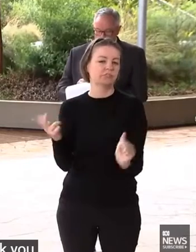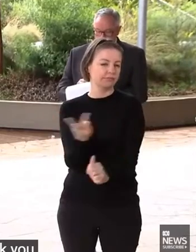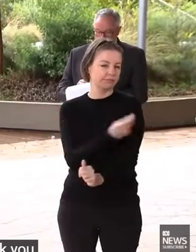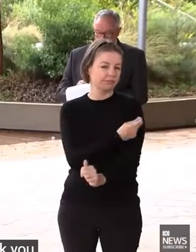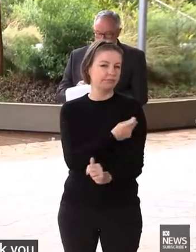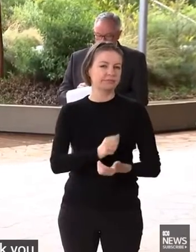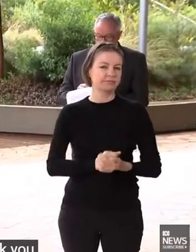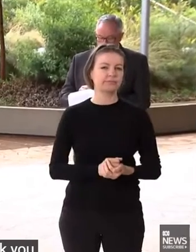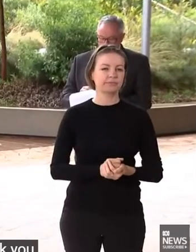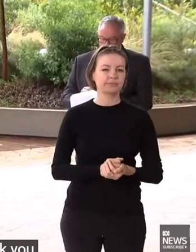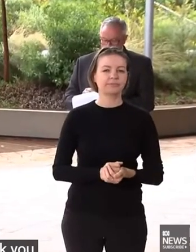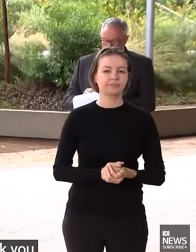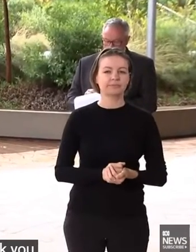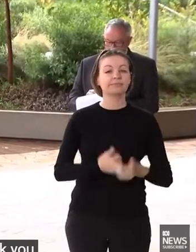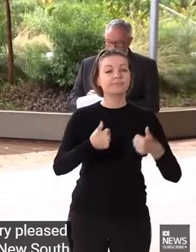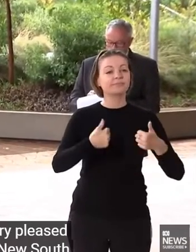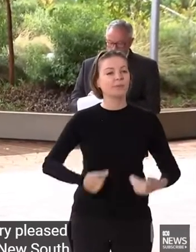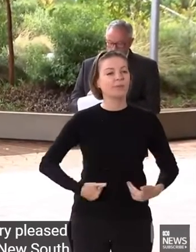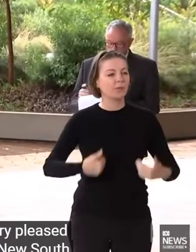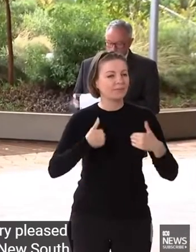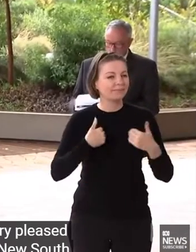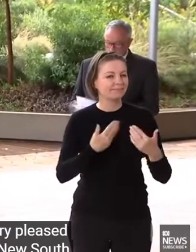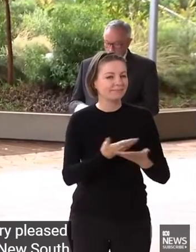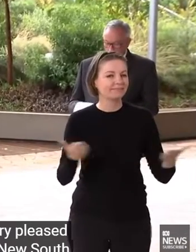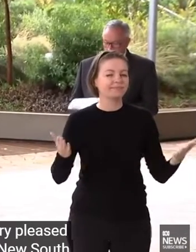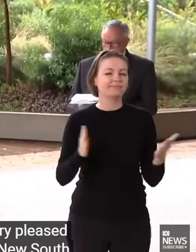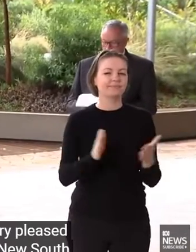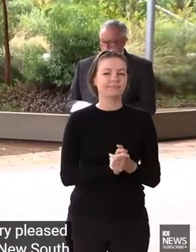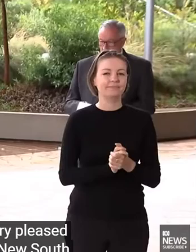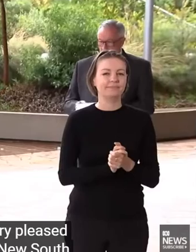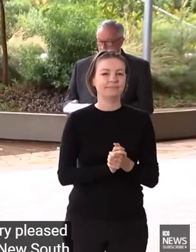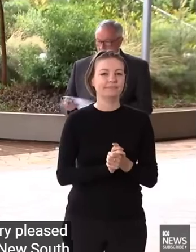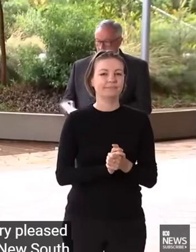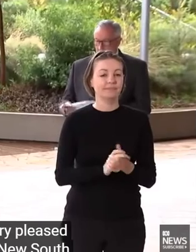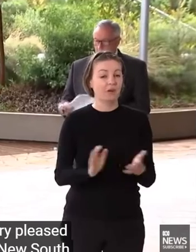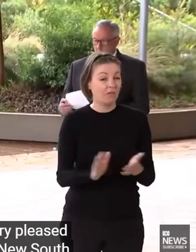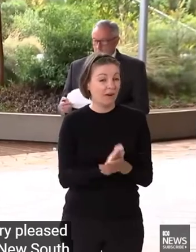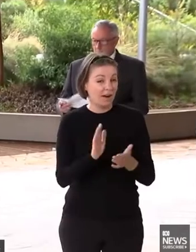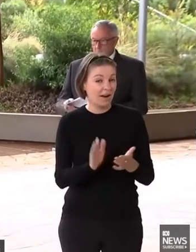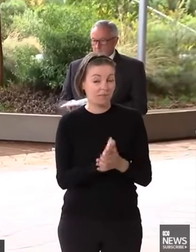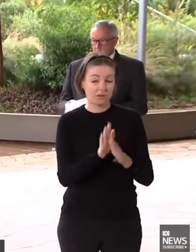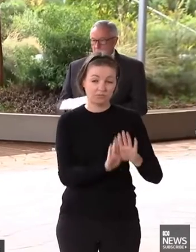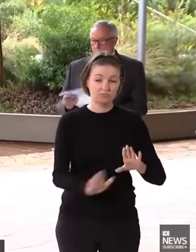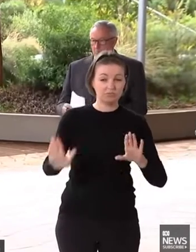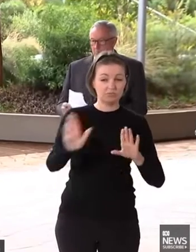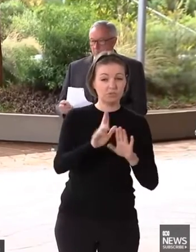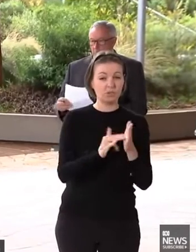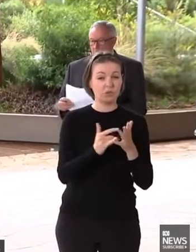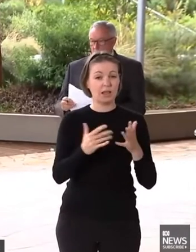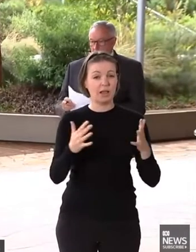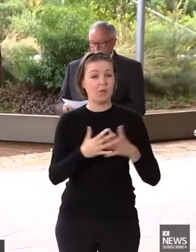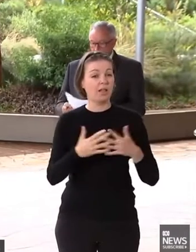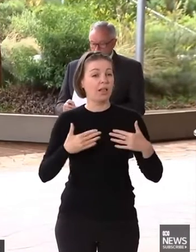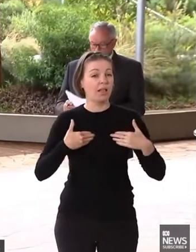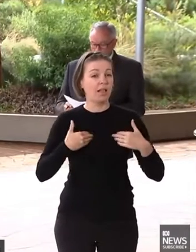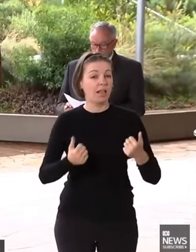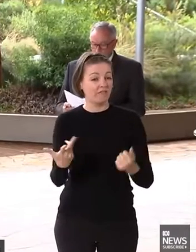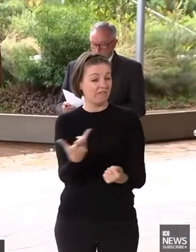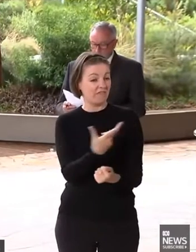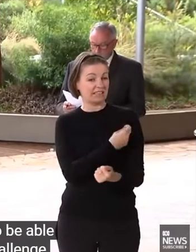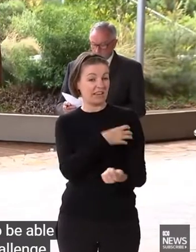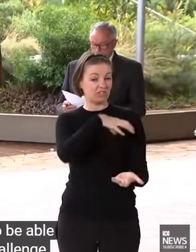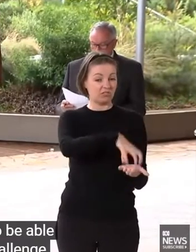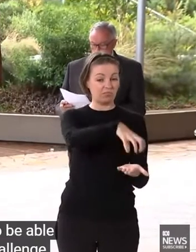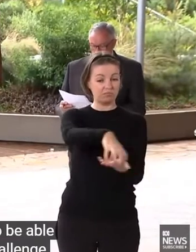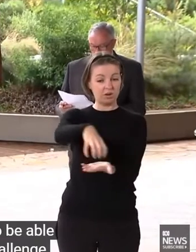Good morning. We're very pleased once again across the New South Wales Health vaccination clinics to be able to step up to the challenge